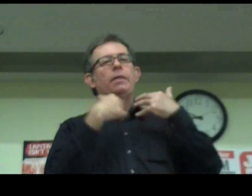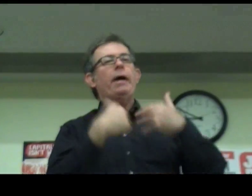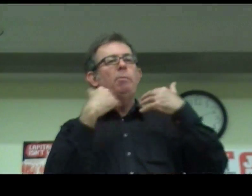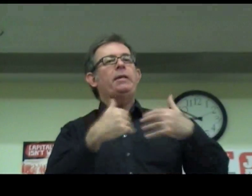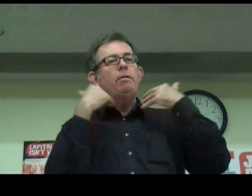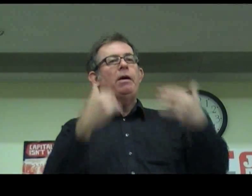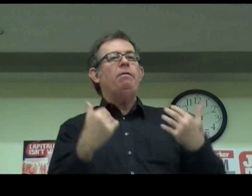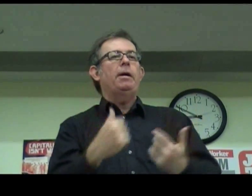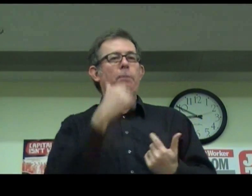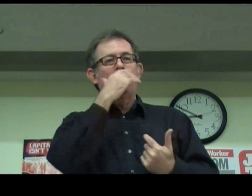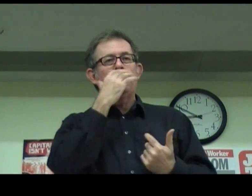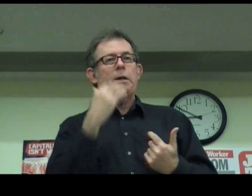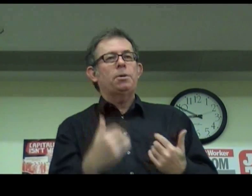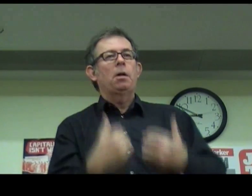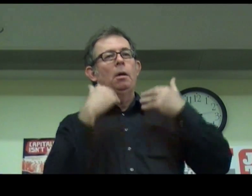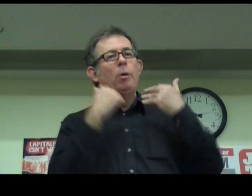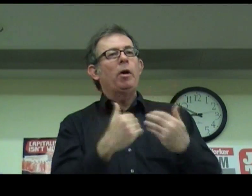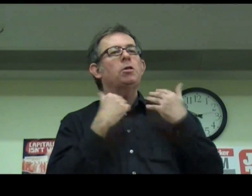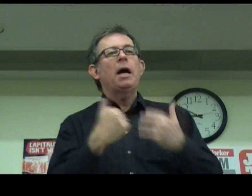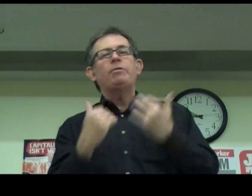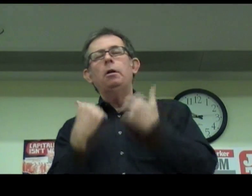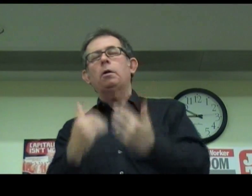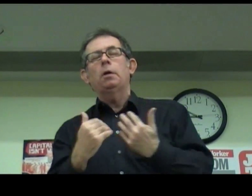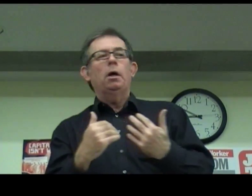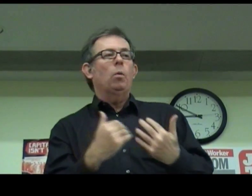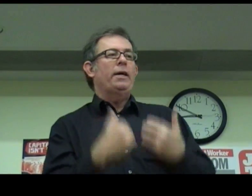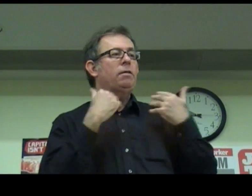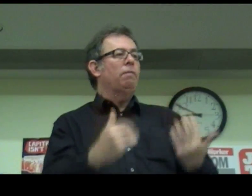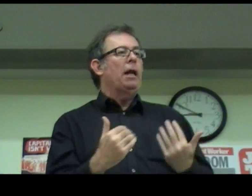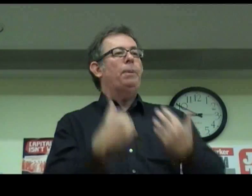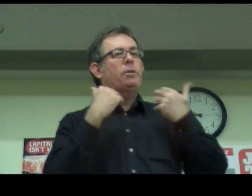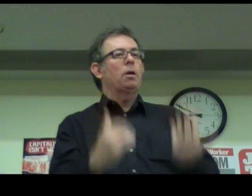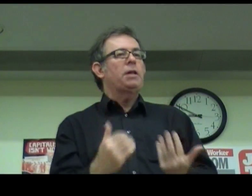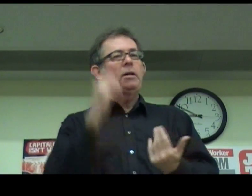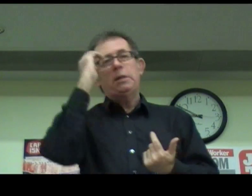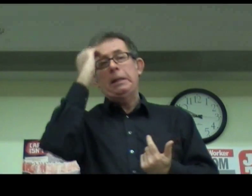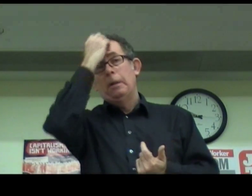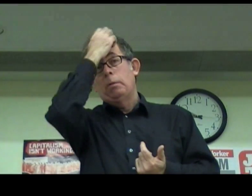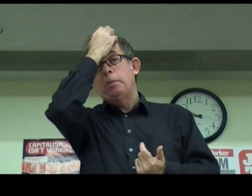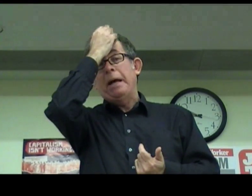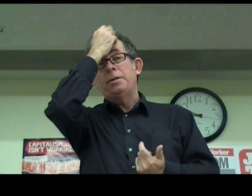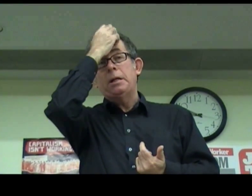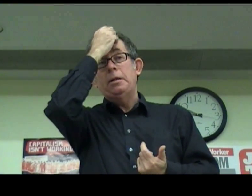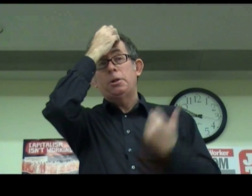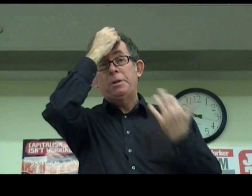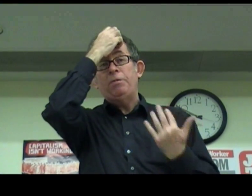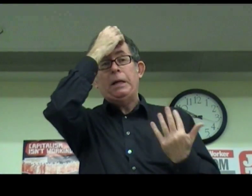That remains a very, very important task. But we also have to look at ways of developing solidarity with the Palestinians, specifically